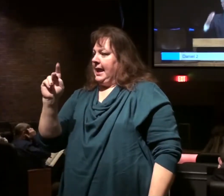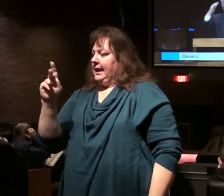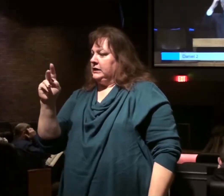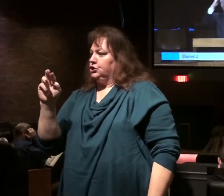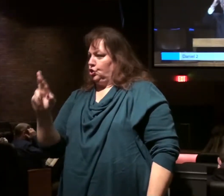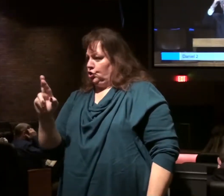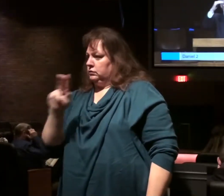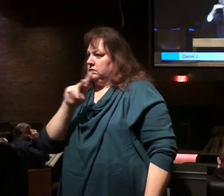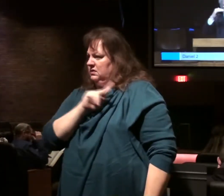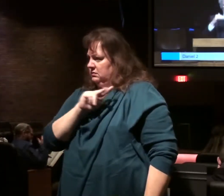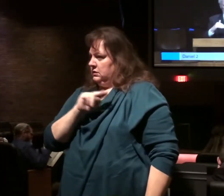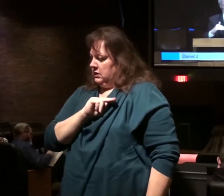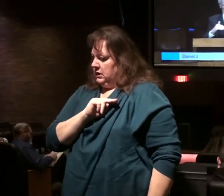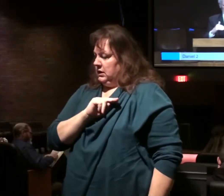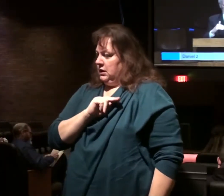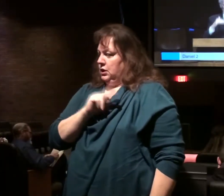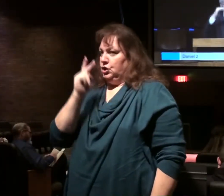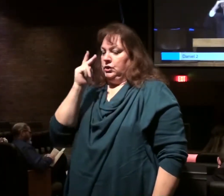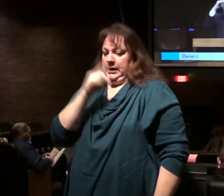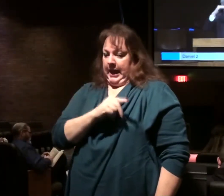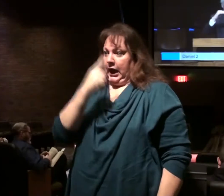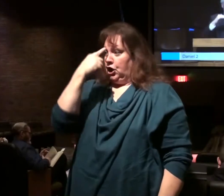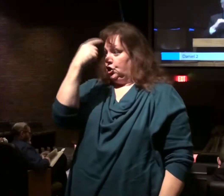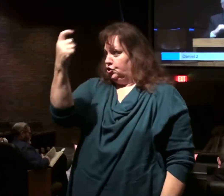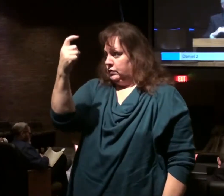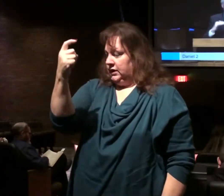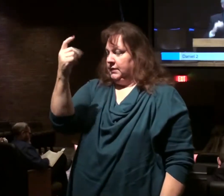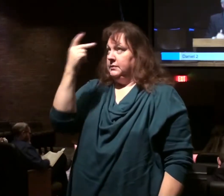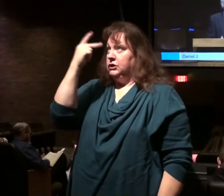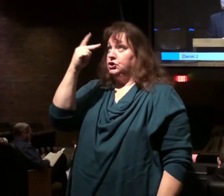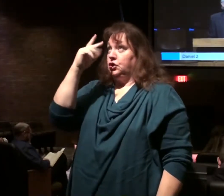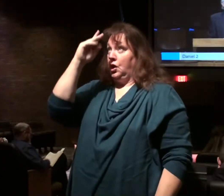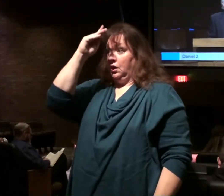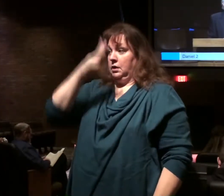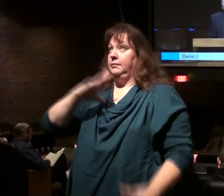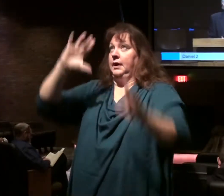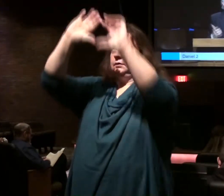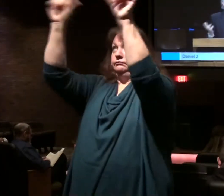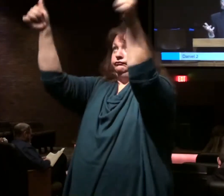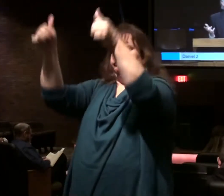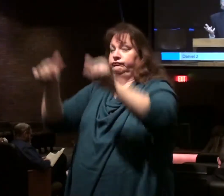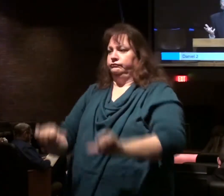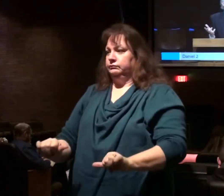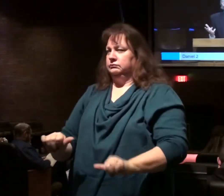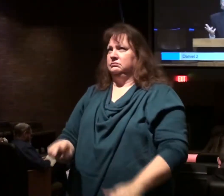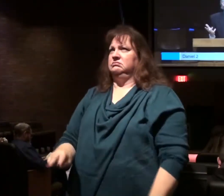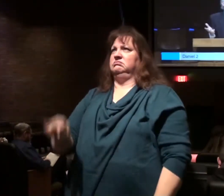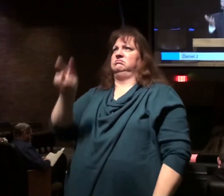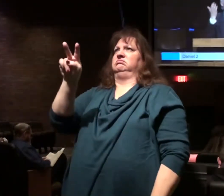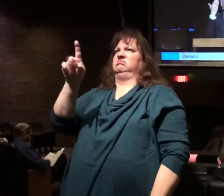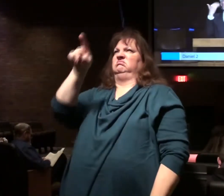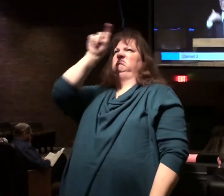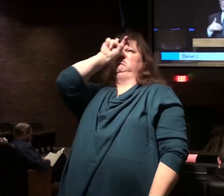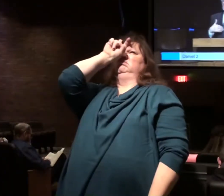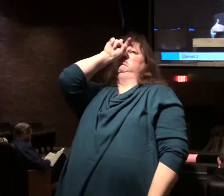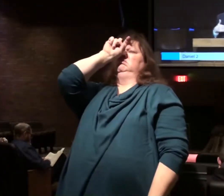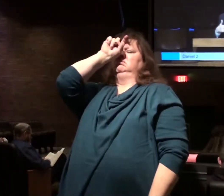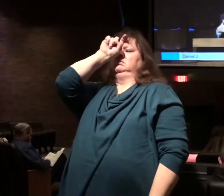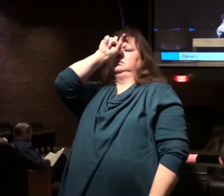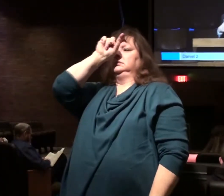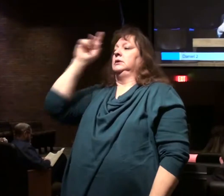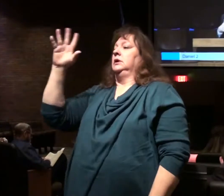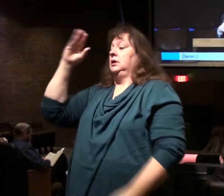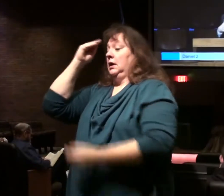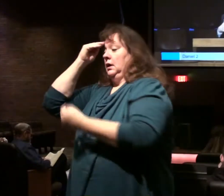with different metals in different parts of the man's body. He didn't know what it meant. God revealed to